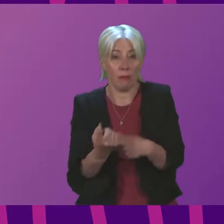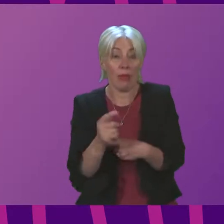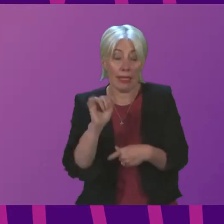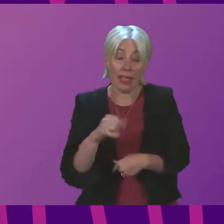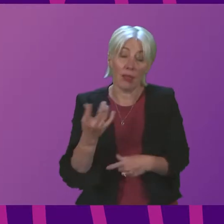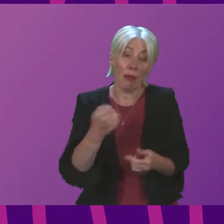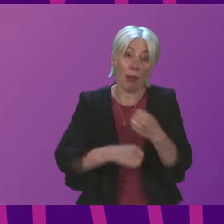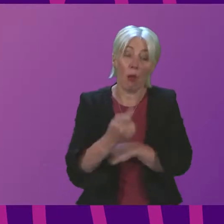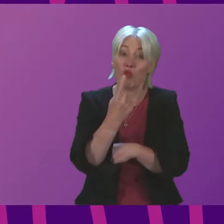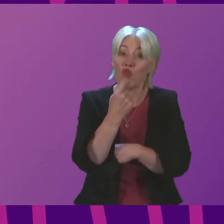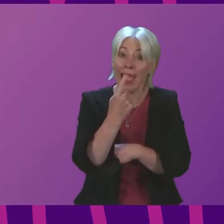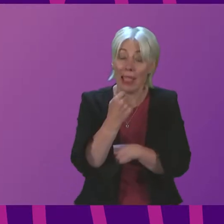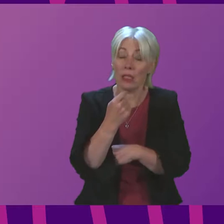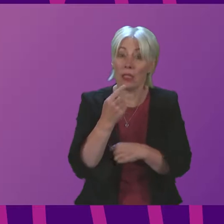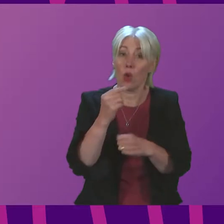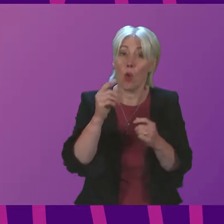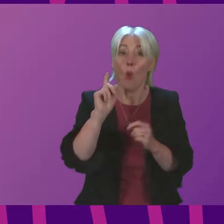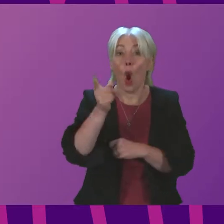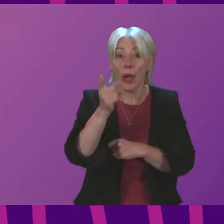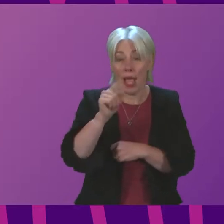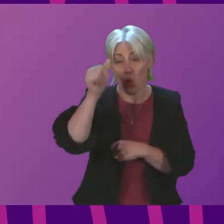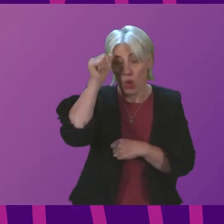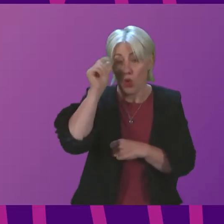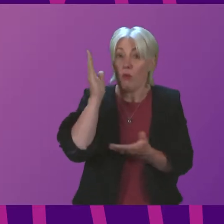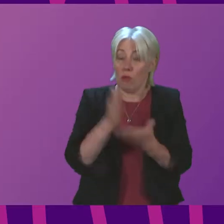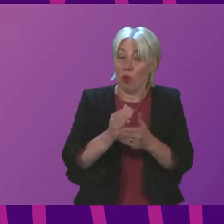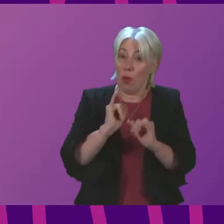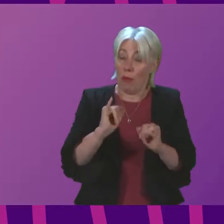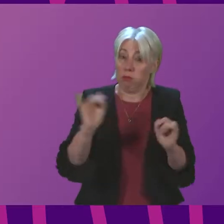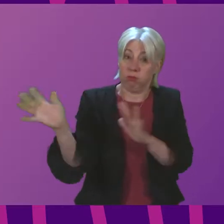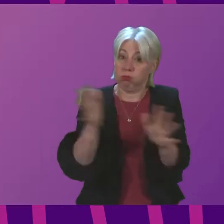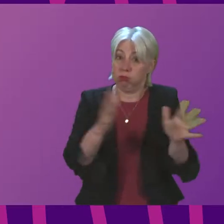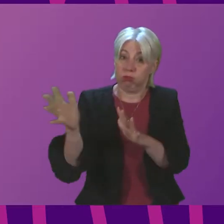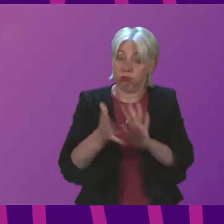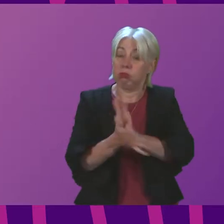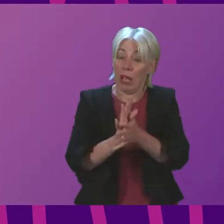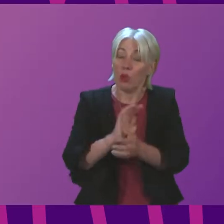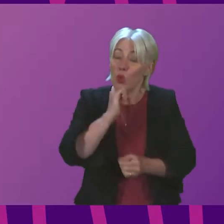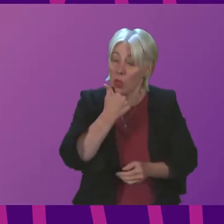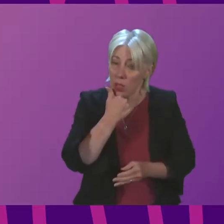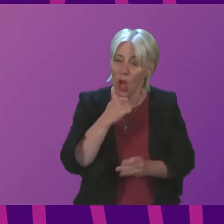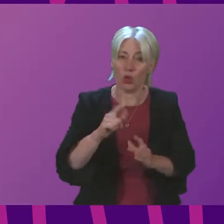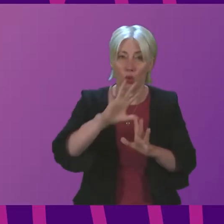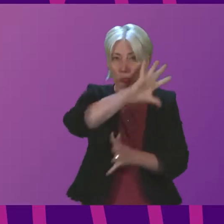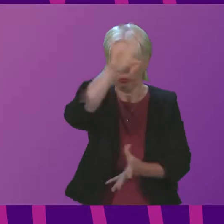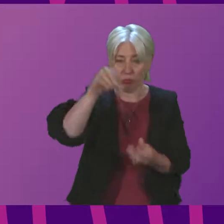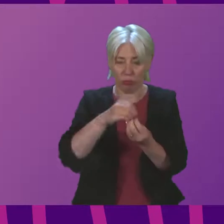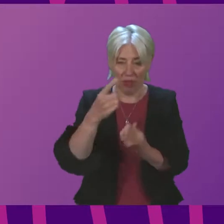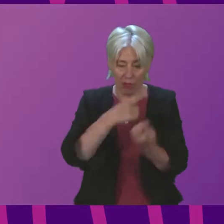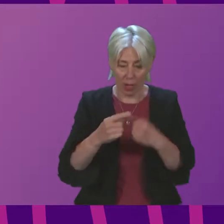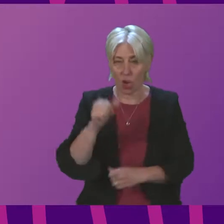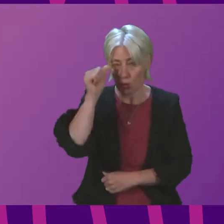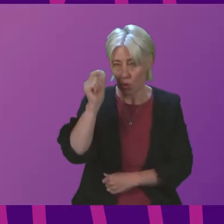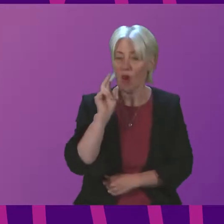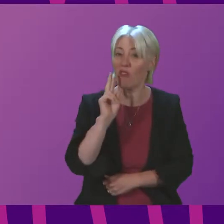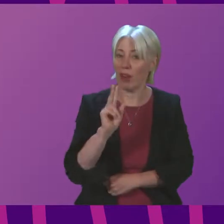weather warning was a very clear indication was going to be the case. so all of that information and assurance was sought on Friday